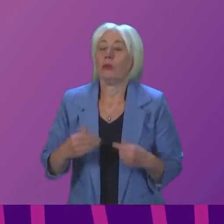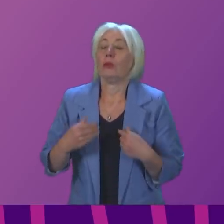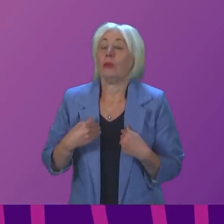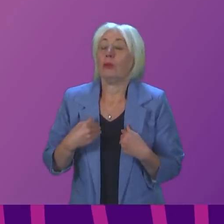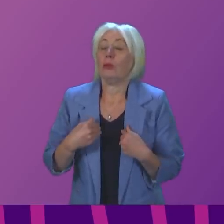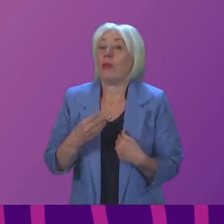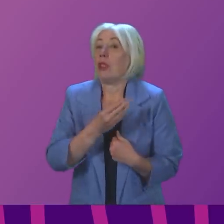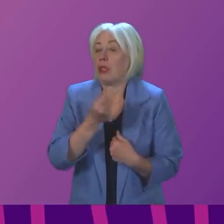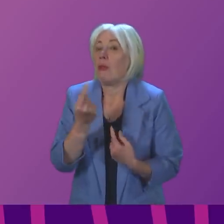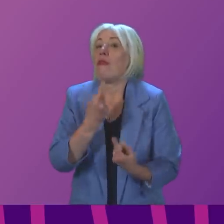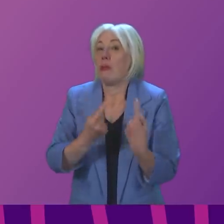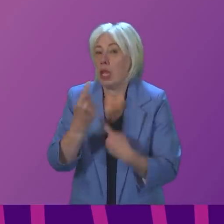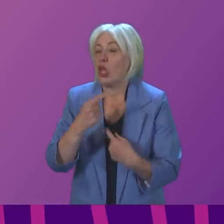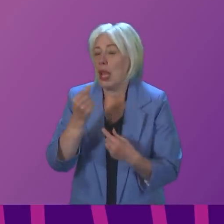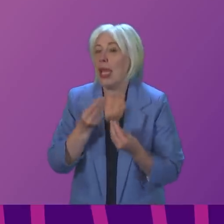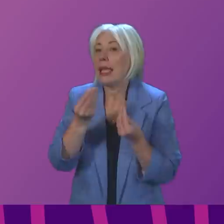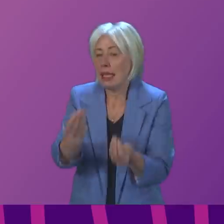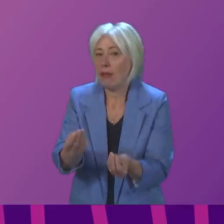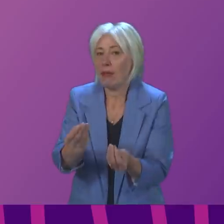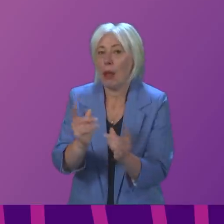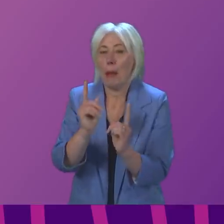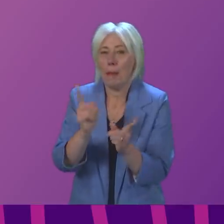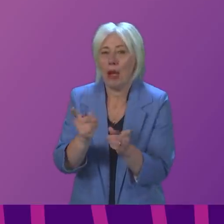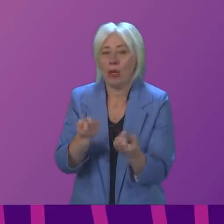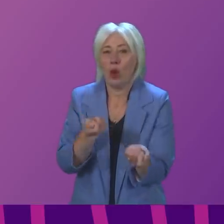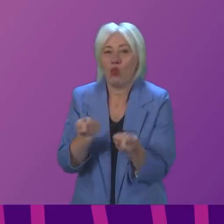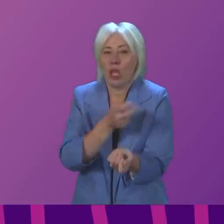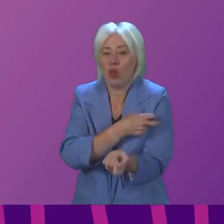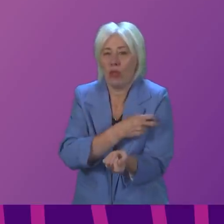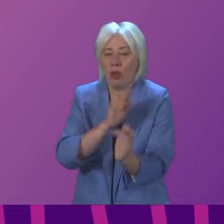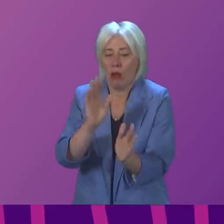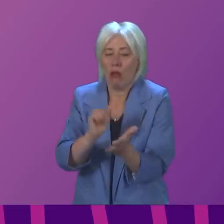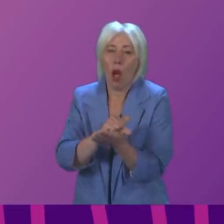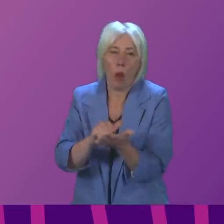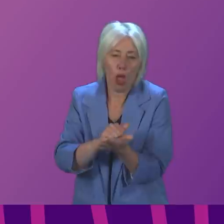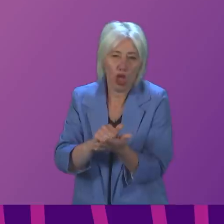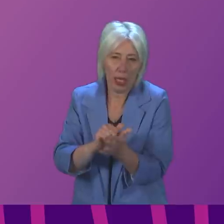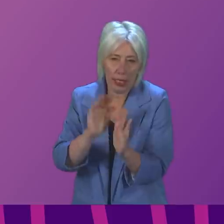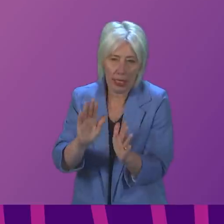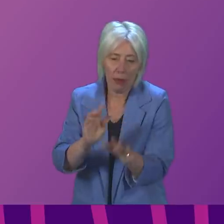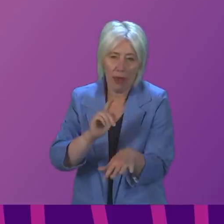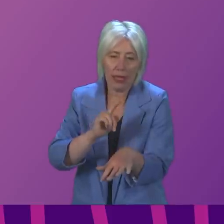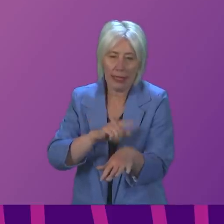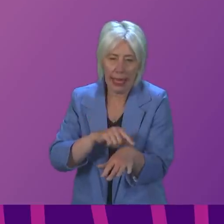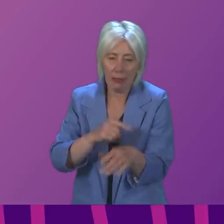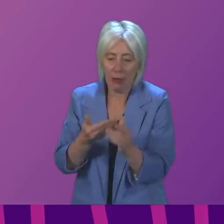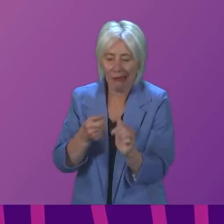provide information on that, but I want to, President Officer, my apologies if I take a bit of time in this answer because these issues are really